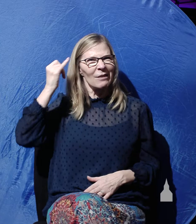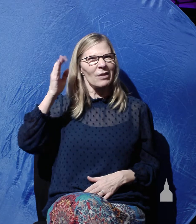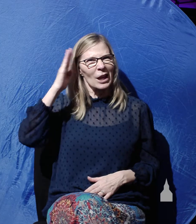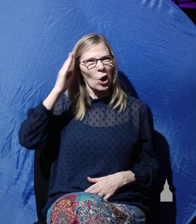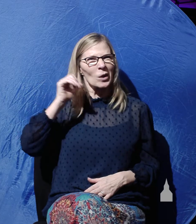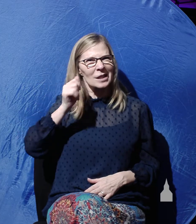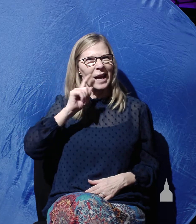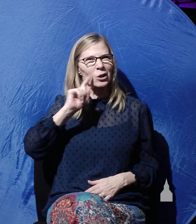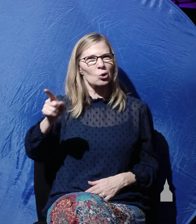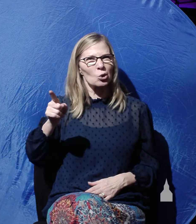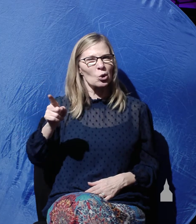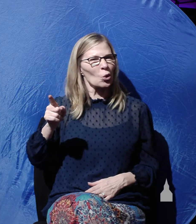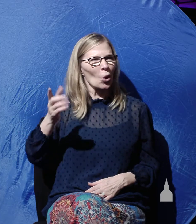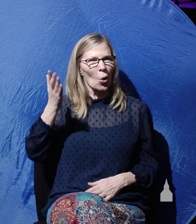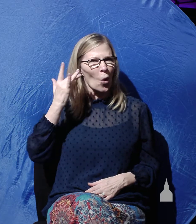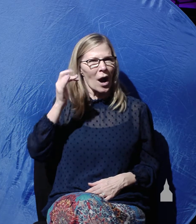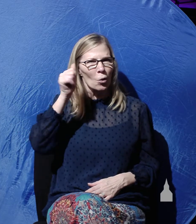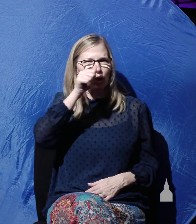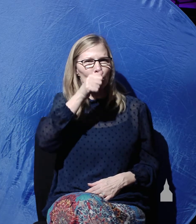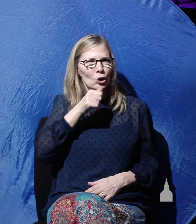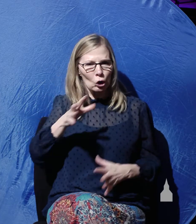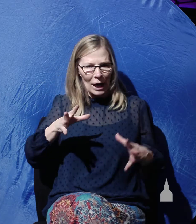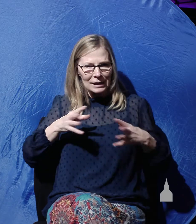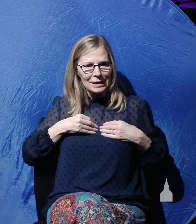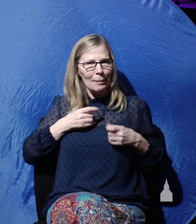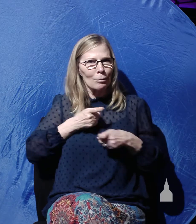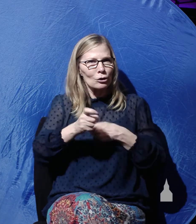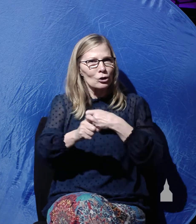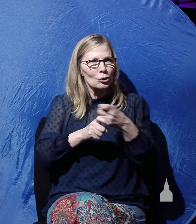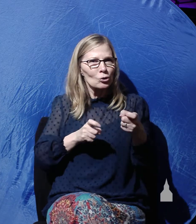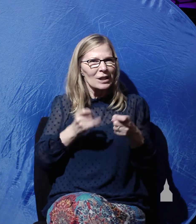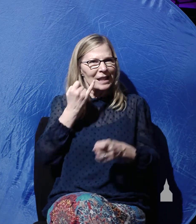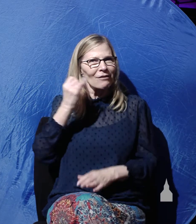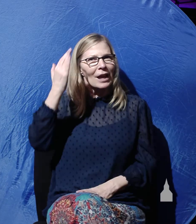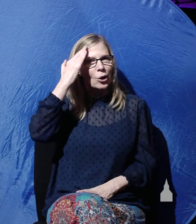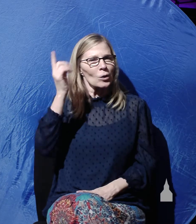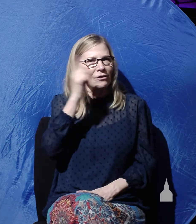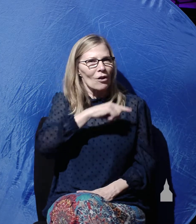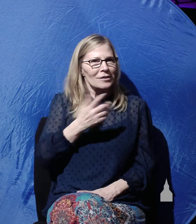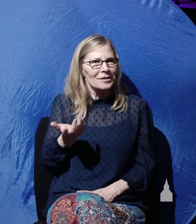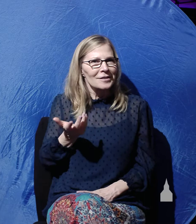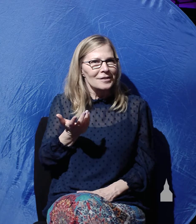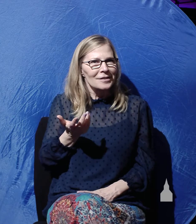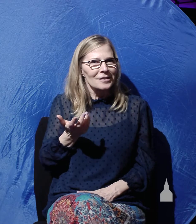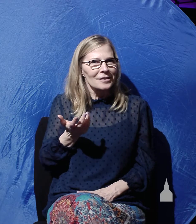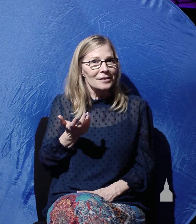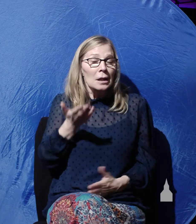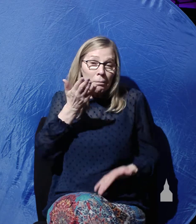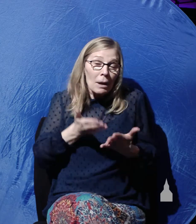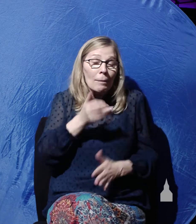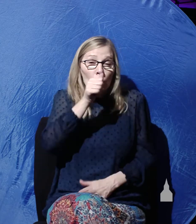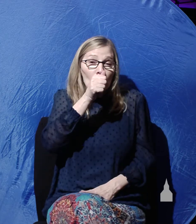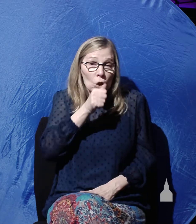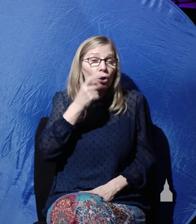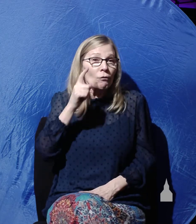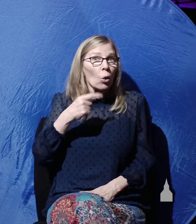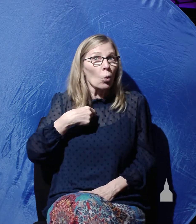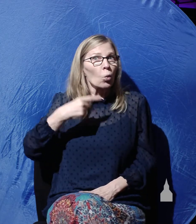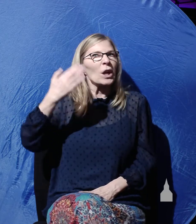endures persecution for something they know is false. We might endure it and we do endure it for what we believe to be true,